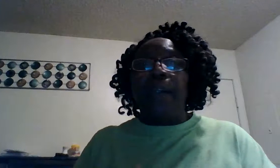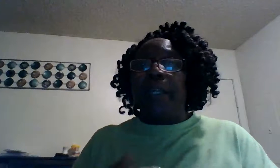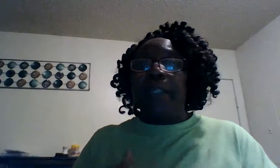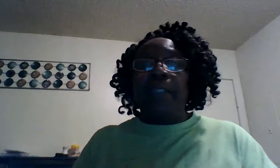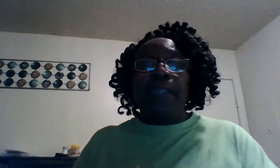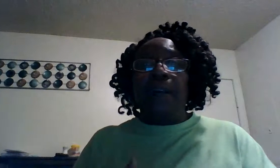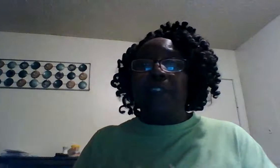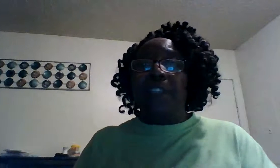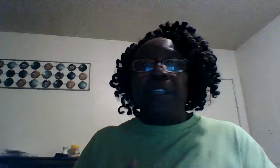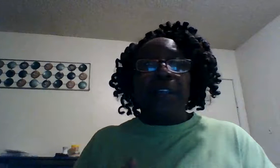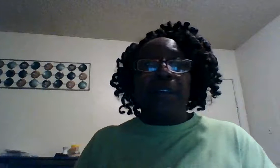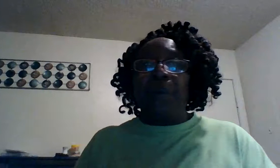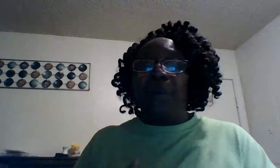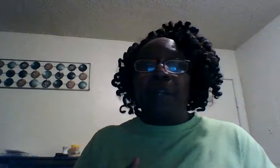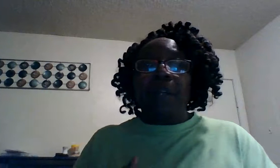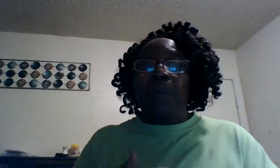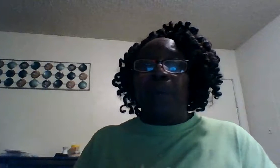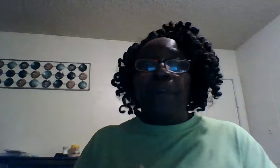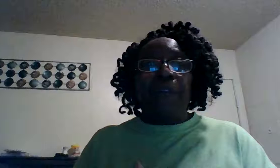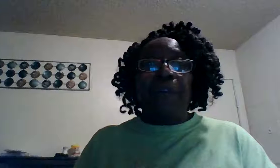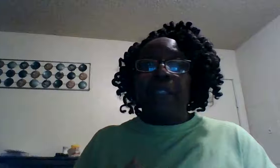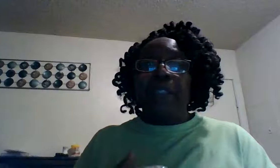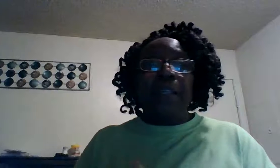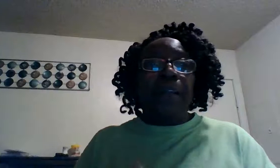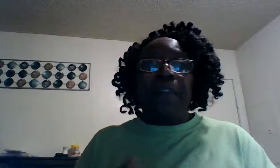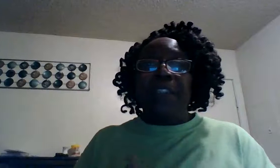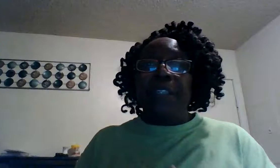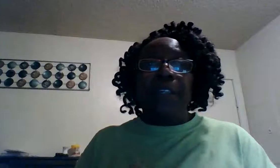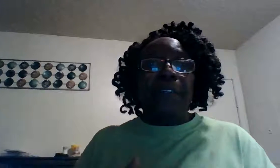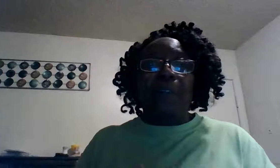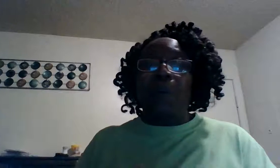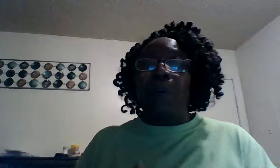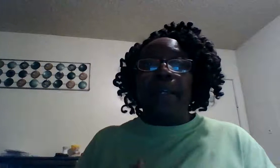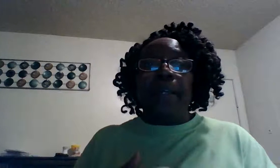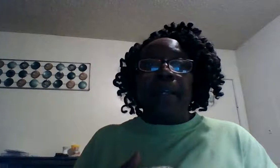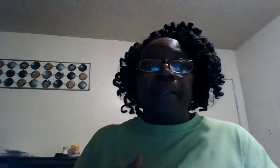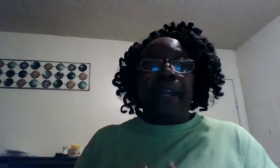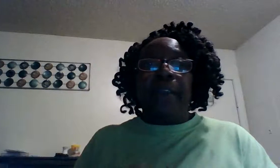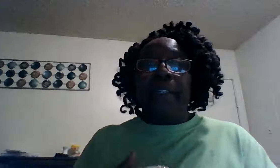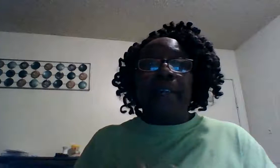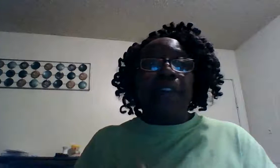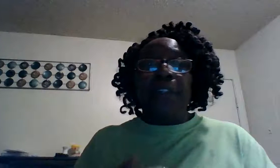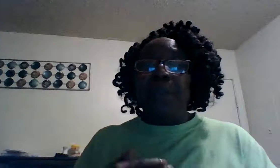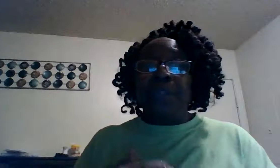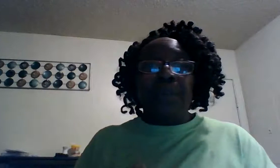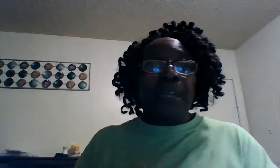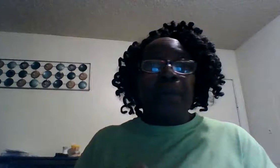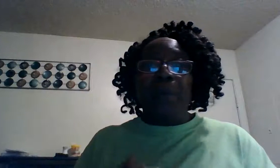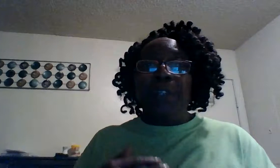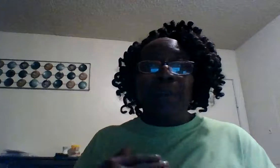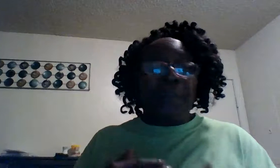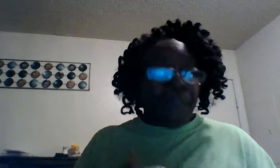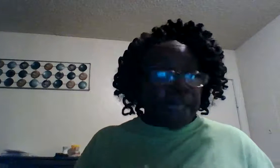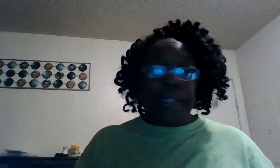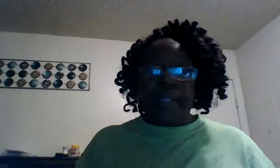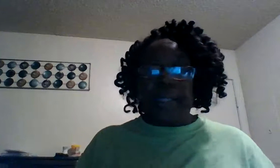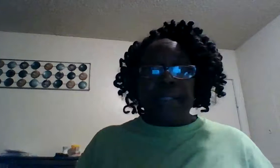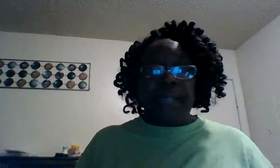his love is still going with you his love is still going there giving you strength when you are facing these